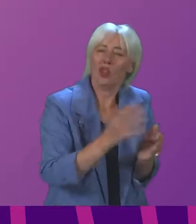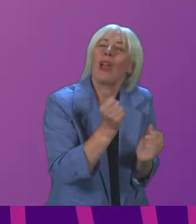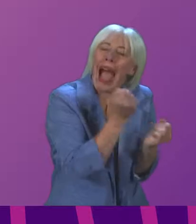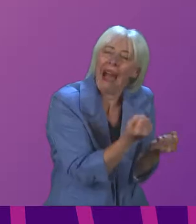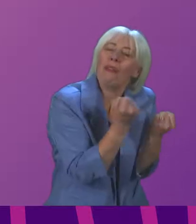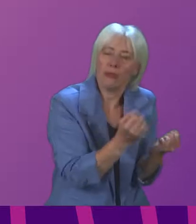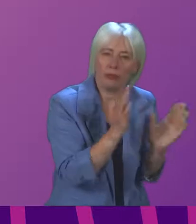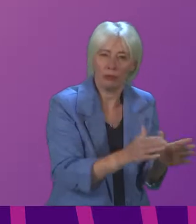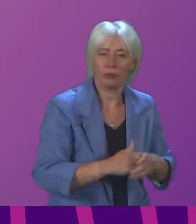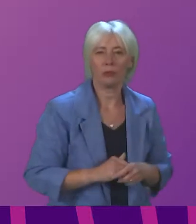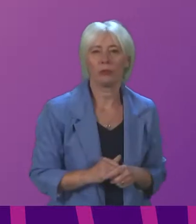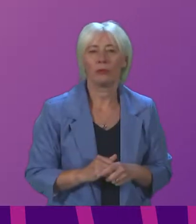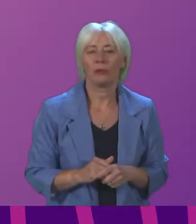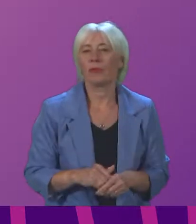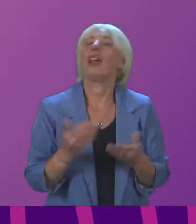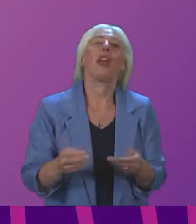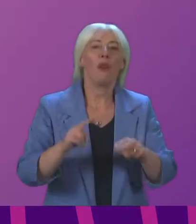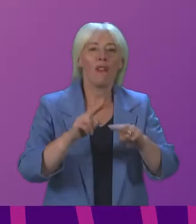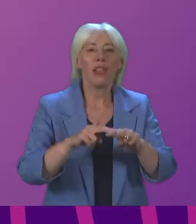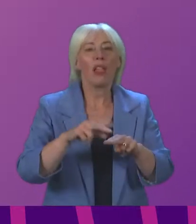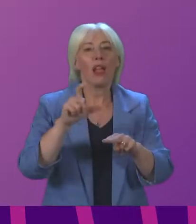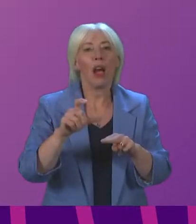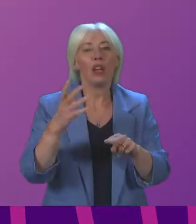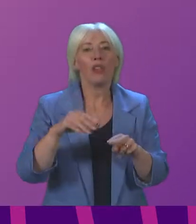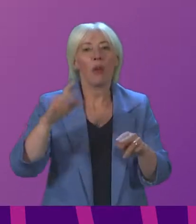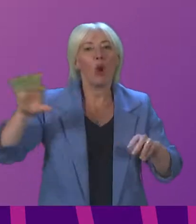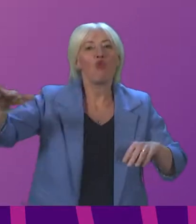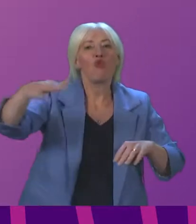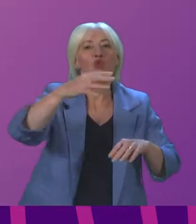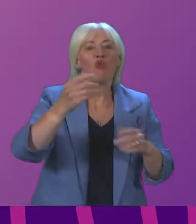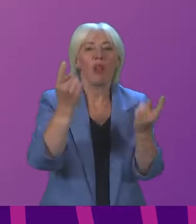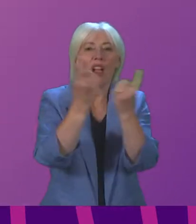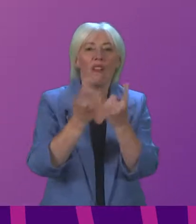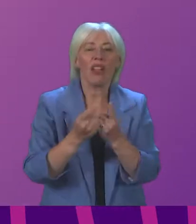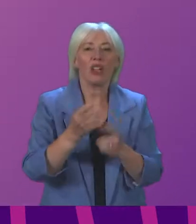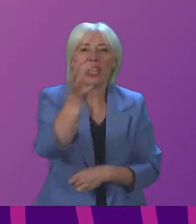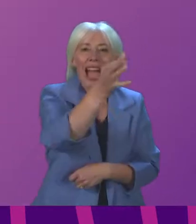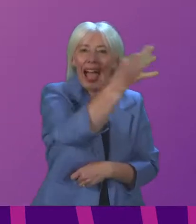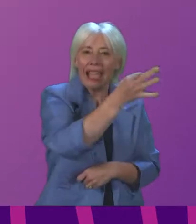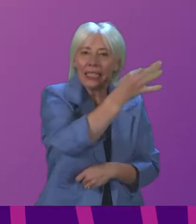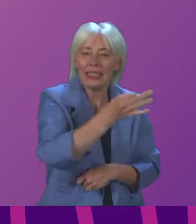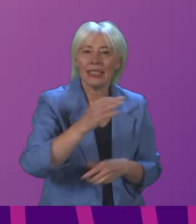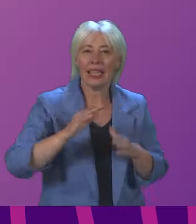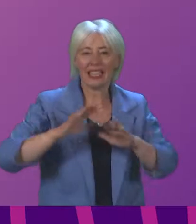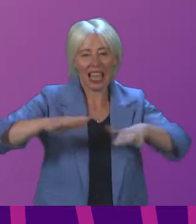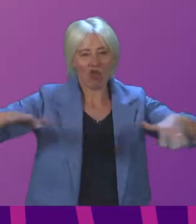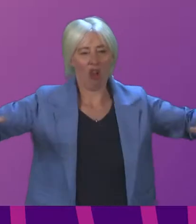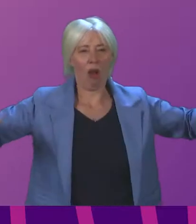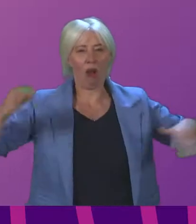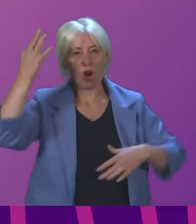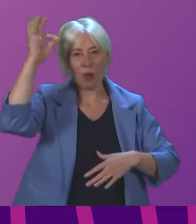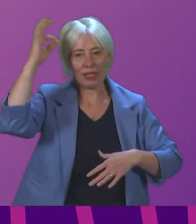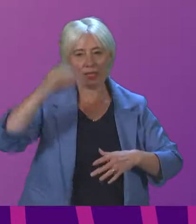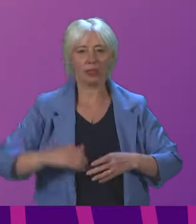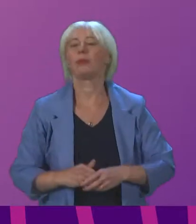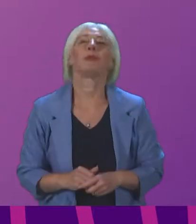I call on Finlay Carson to speak on behalf of the Rural Affairs, Islands and Natural Environment Committee. Bear with me,